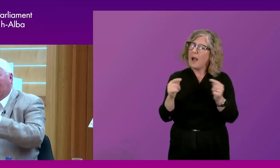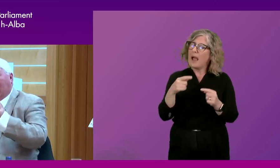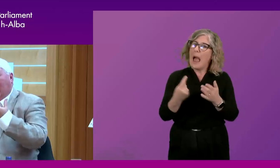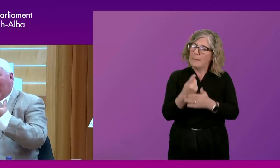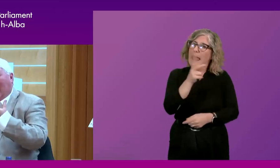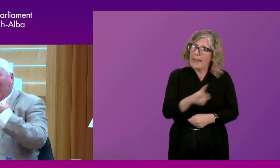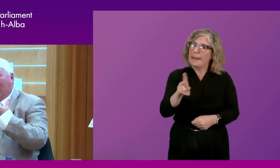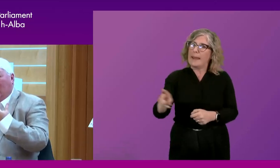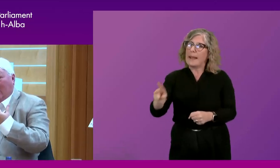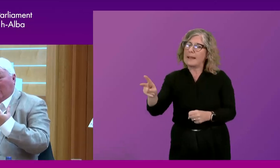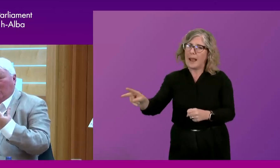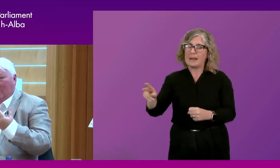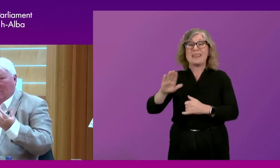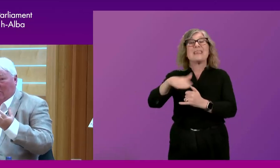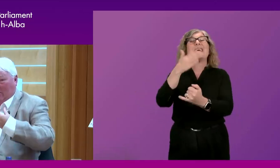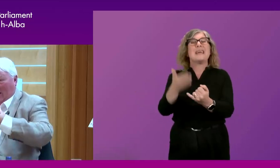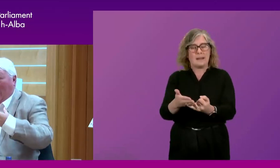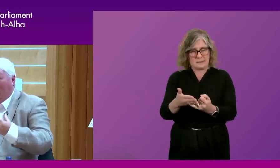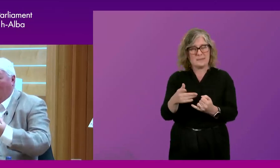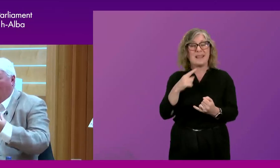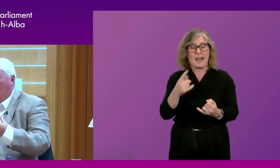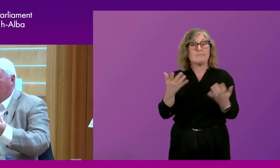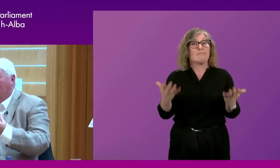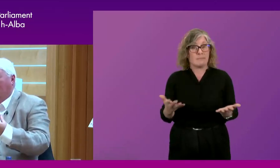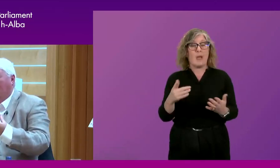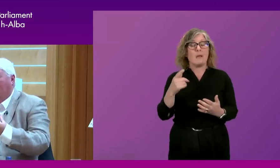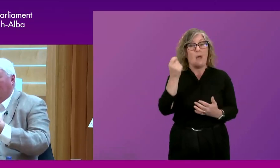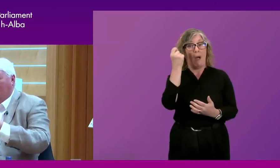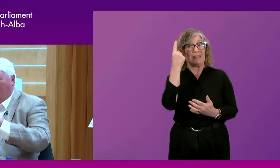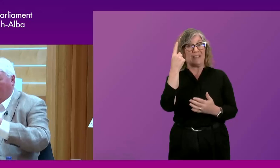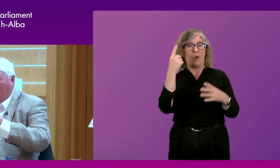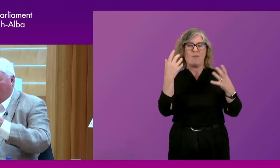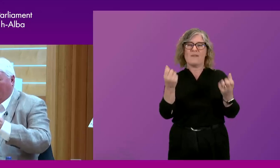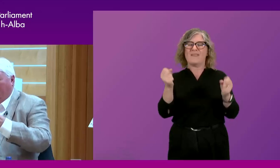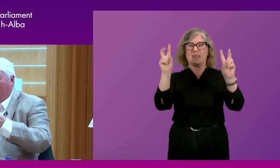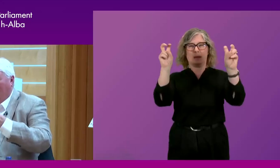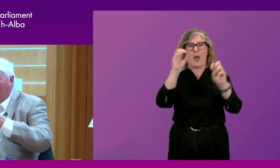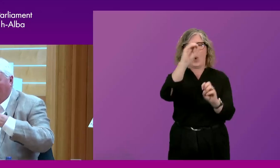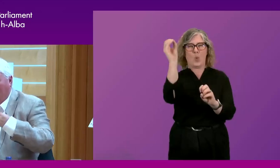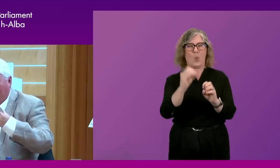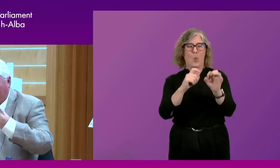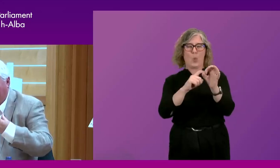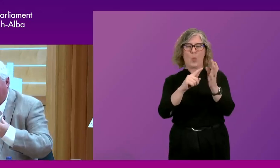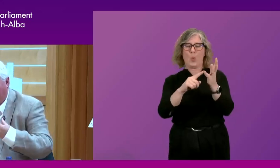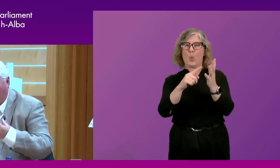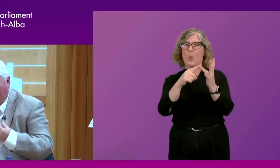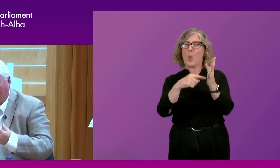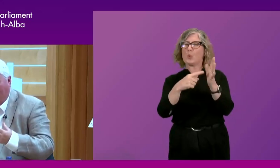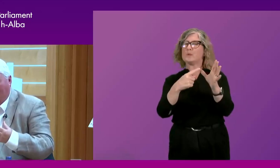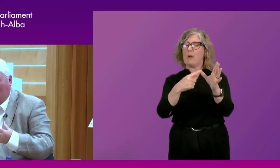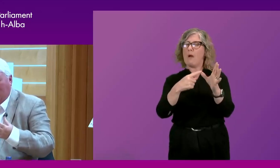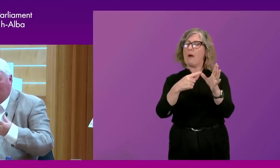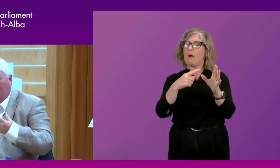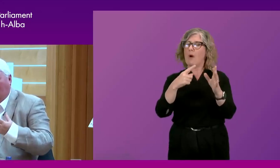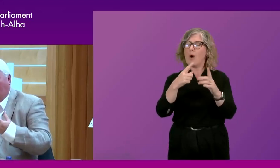proceeded. But it, eventually concluded that, that the idea of a quota, uh, the idea of, of, um, you know, as some, some form of